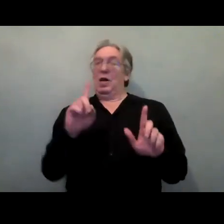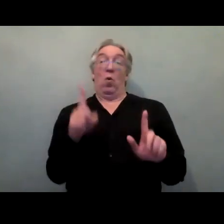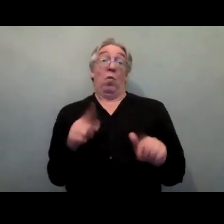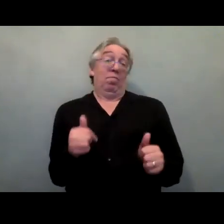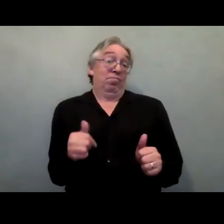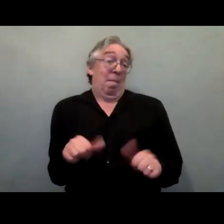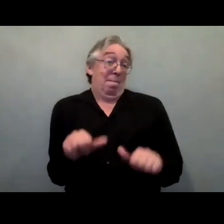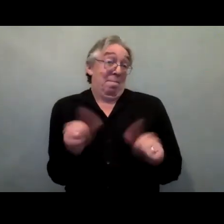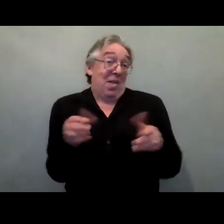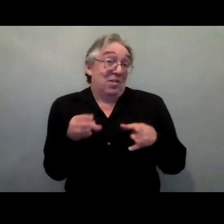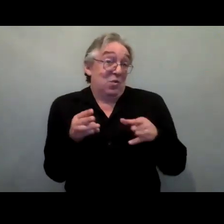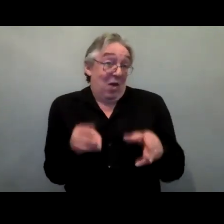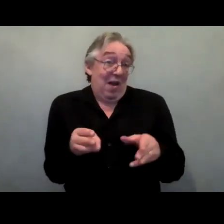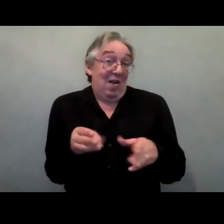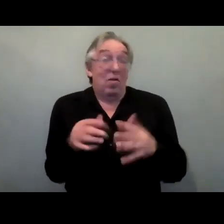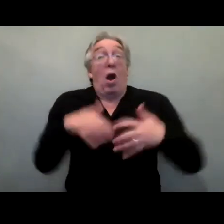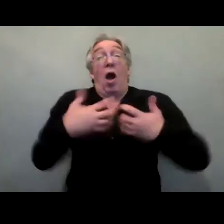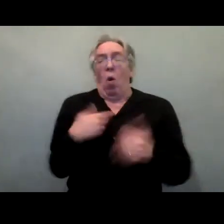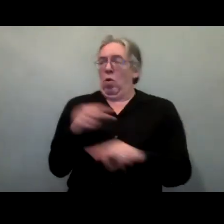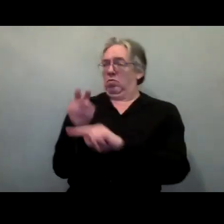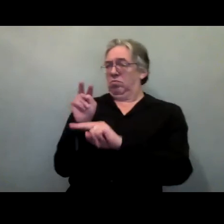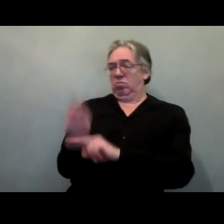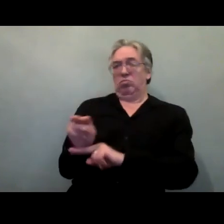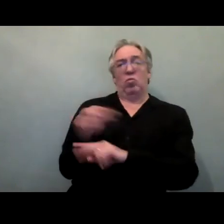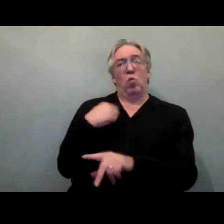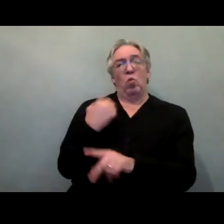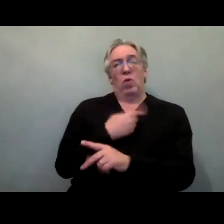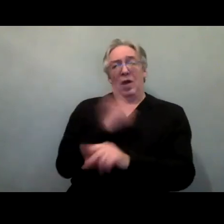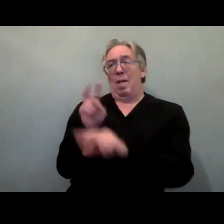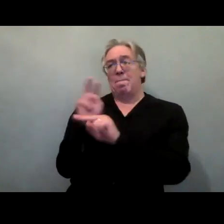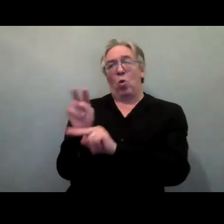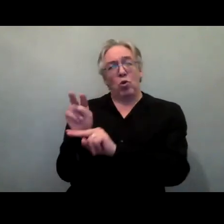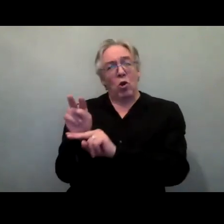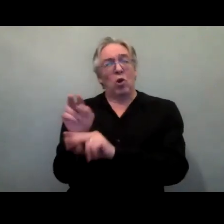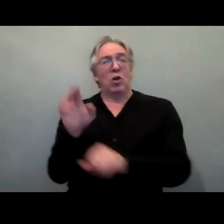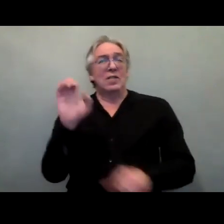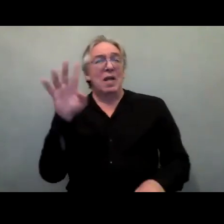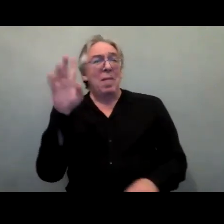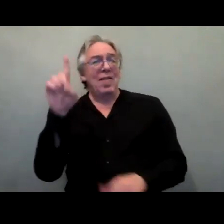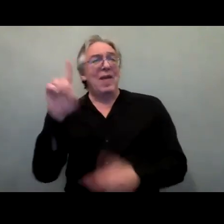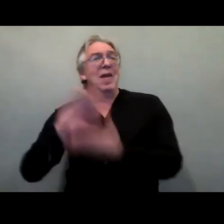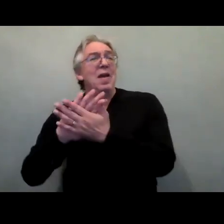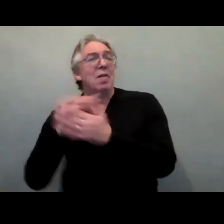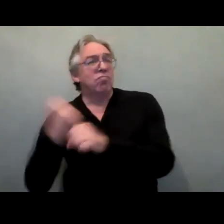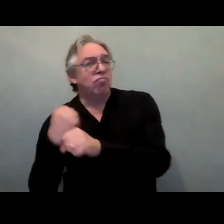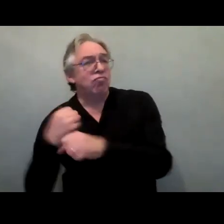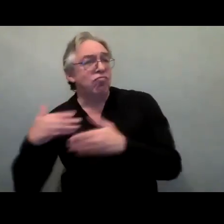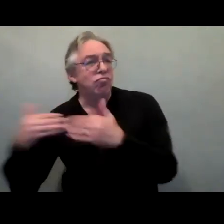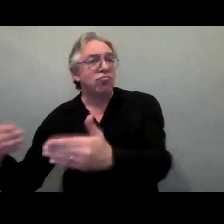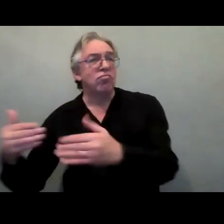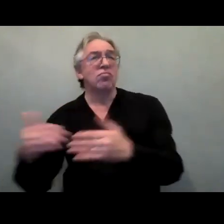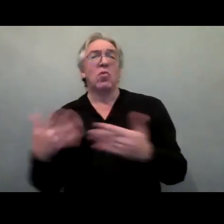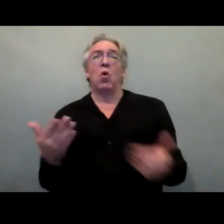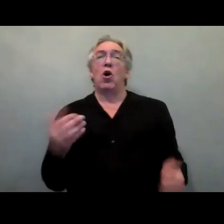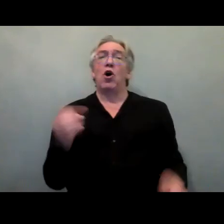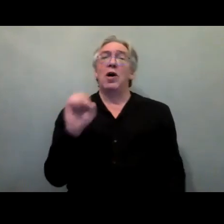of the UN CRPD convention, the SDGs, et cetera, et cetera. So in the context of any